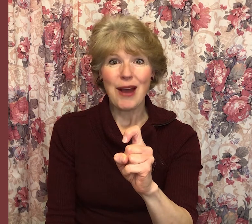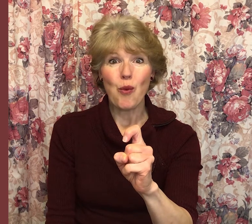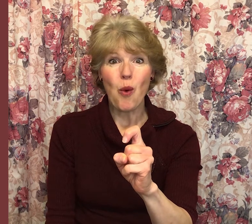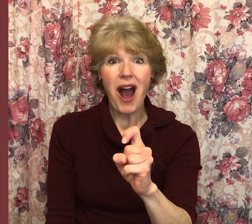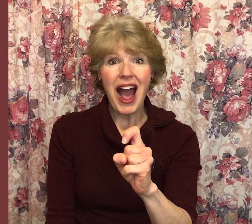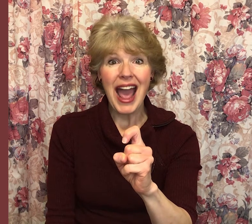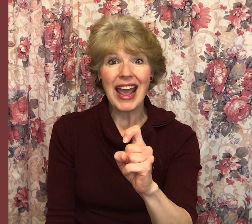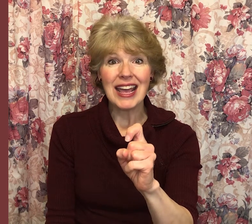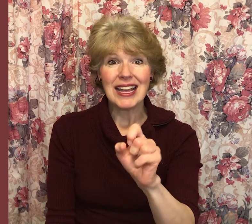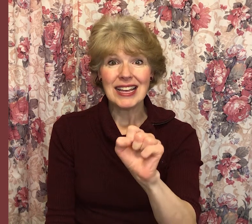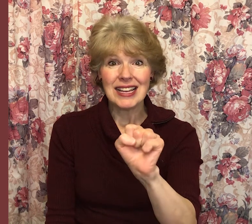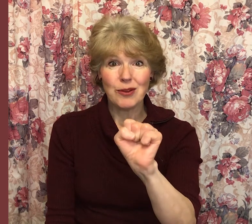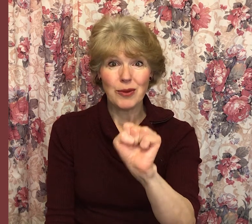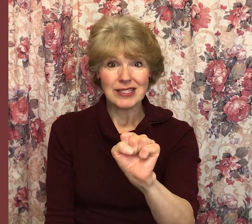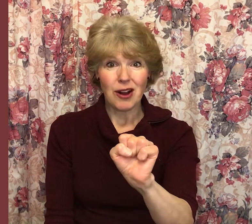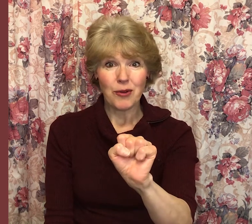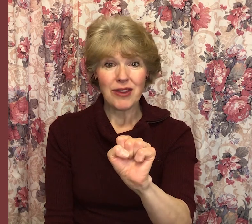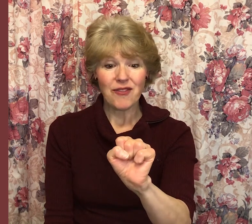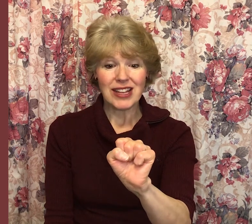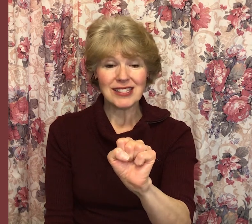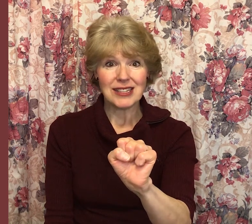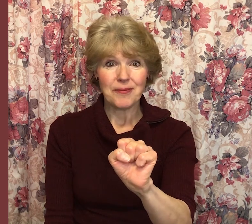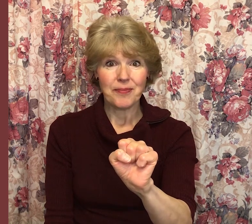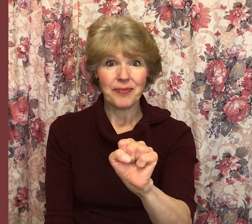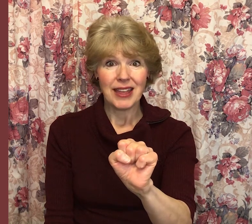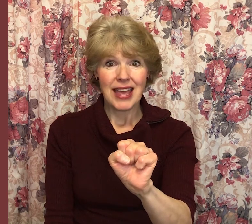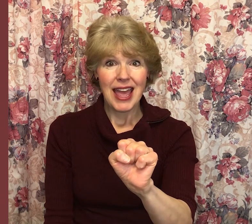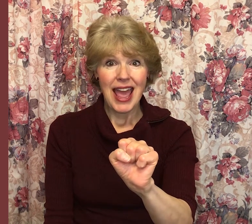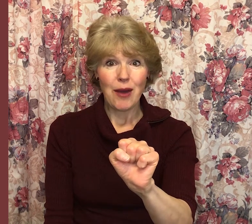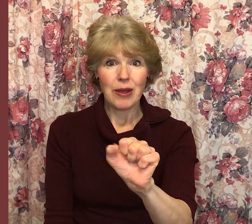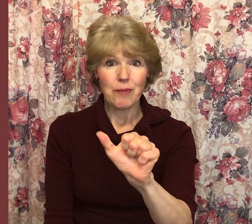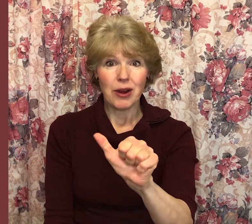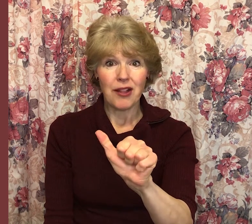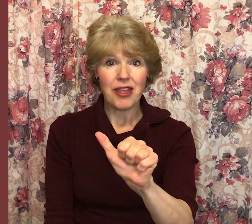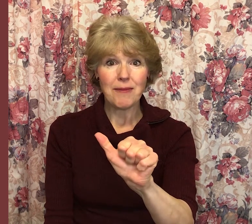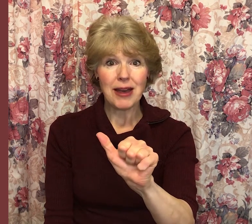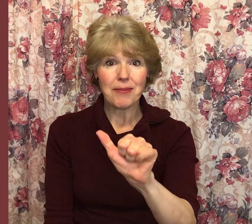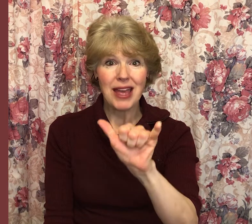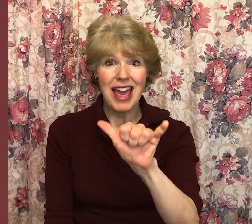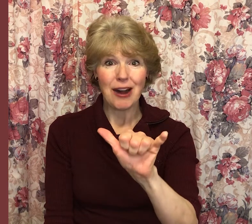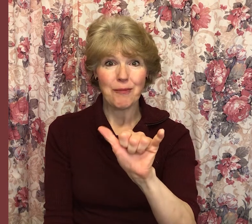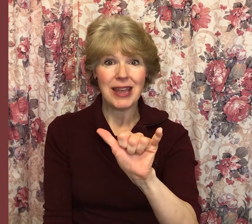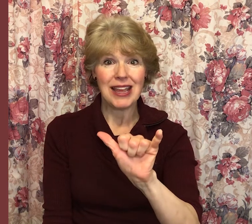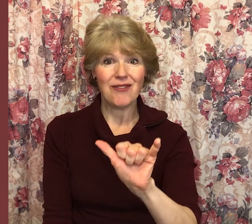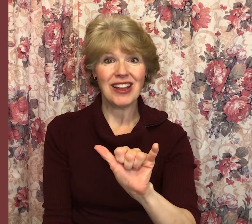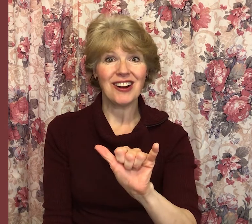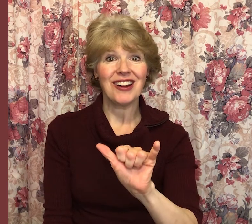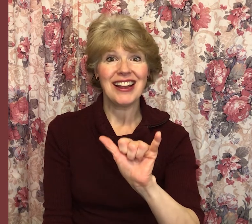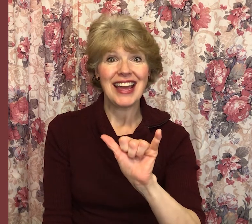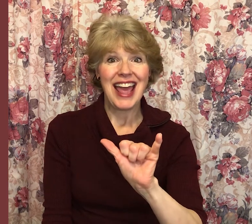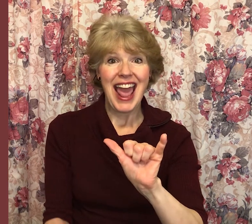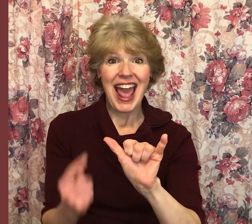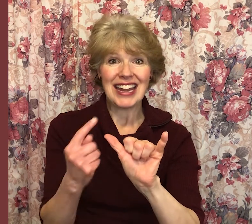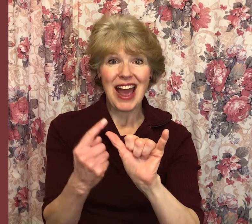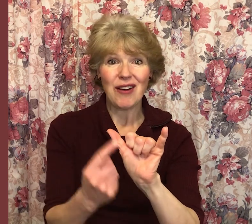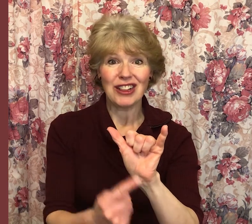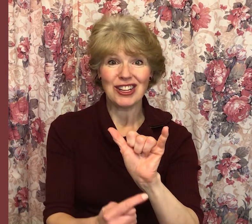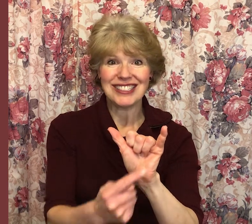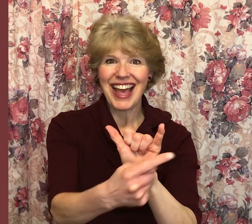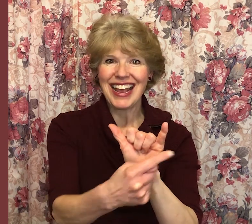Y, we start with a fist, and we put our thumb up, and our pinky finger, and now it looks like